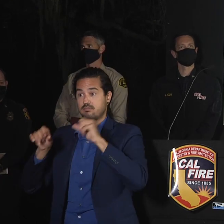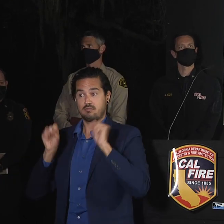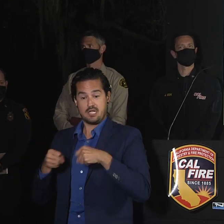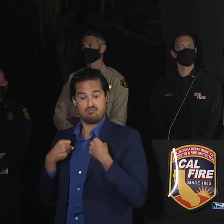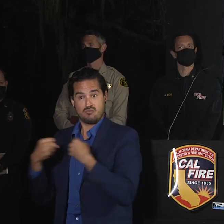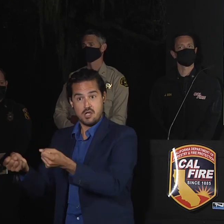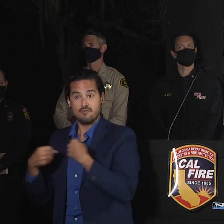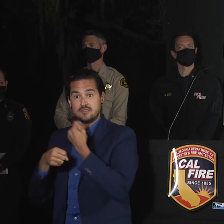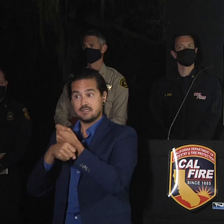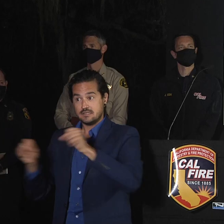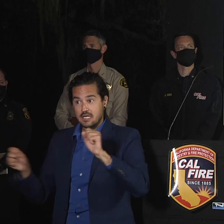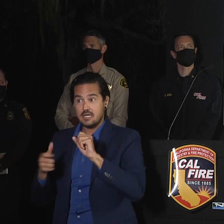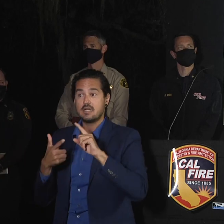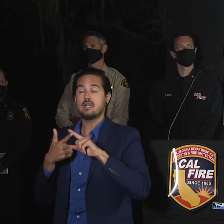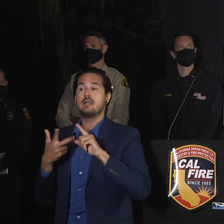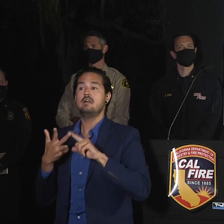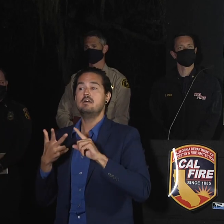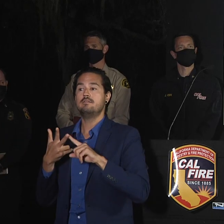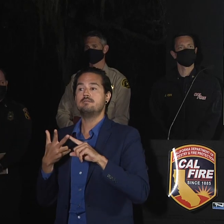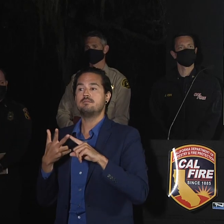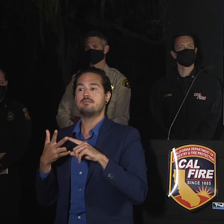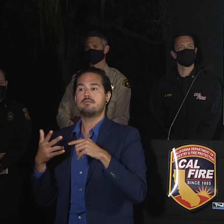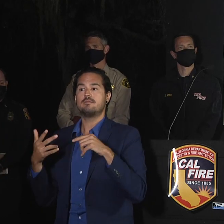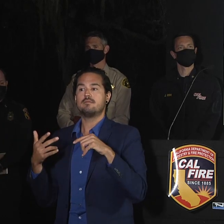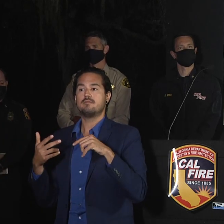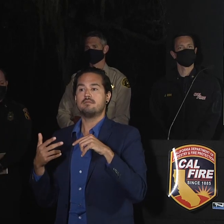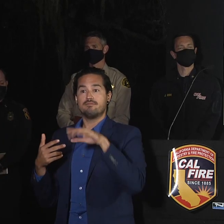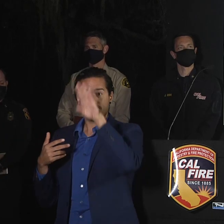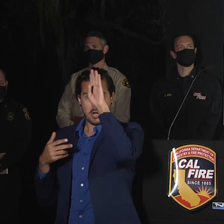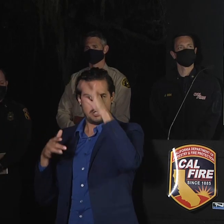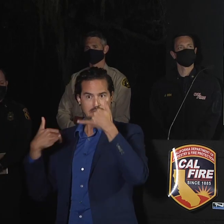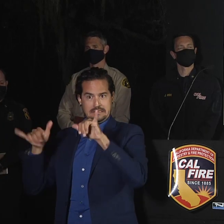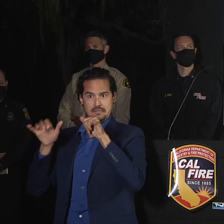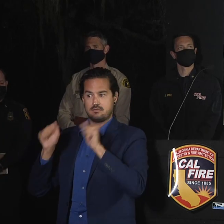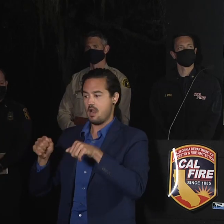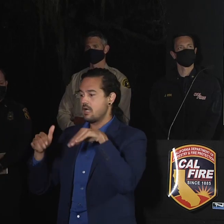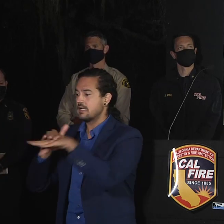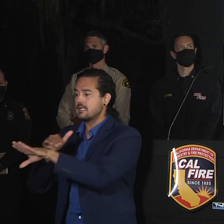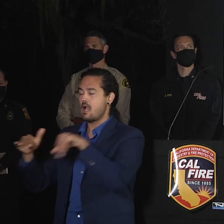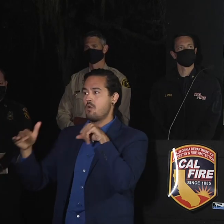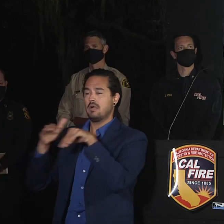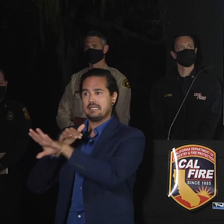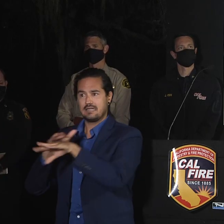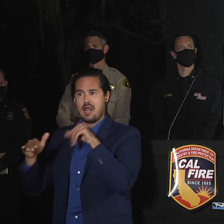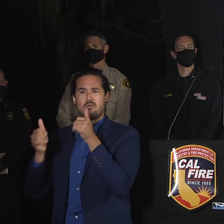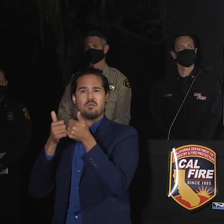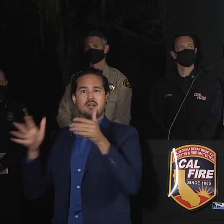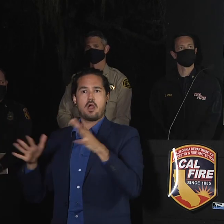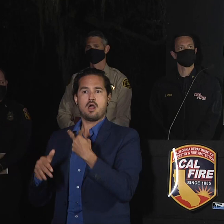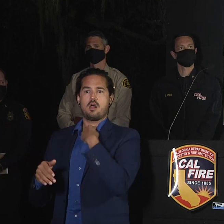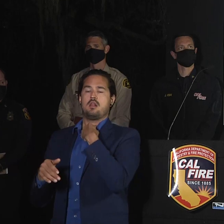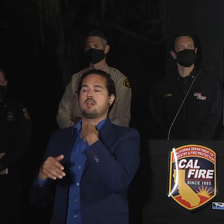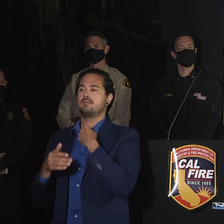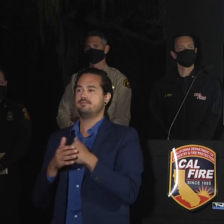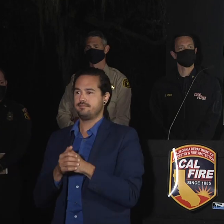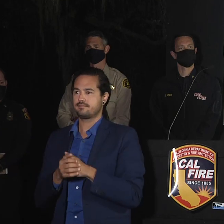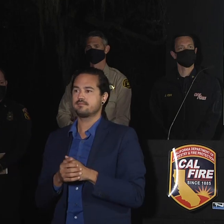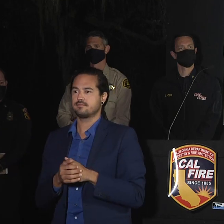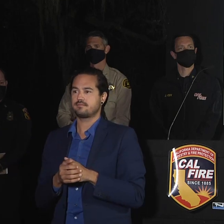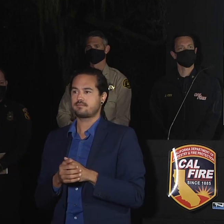we have corridors for our firefighters to travel in and out of the fire area. We need to make sure the water is in place.